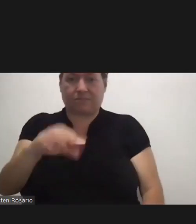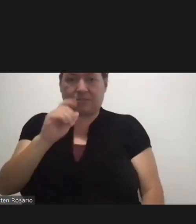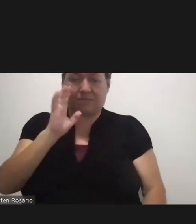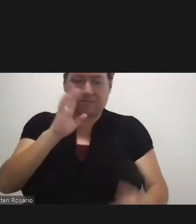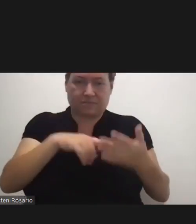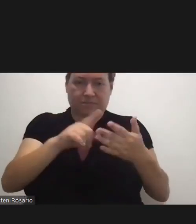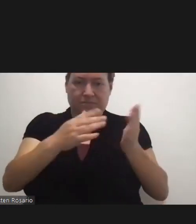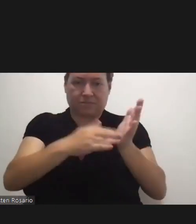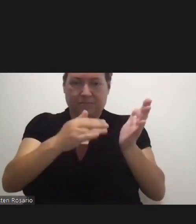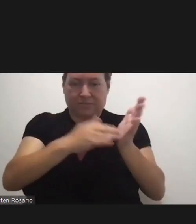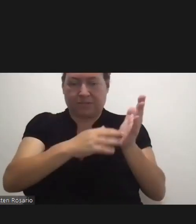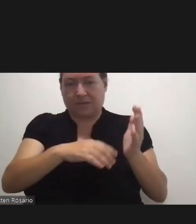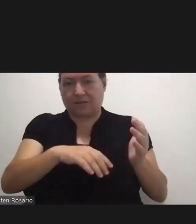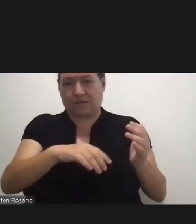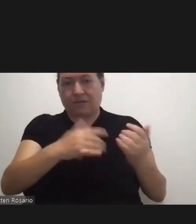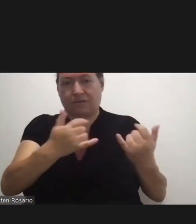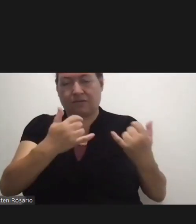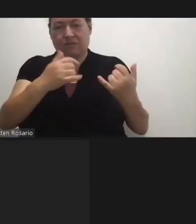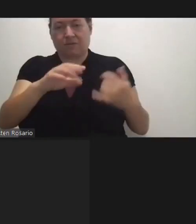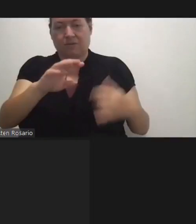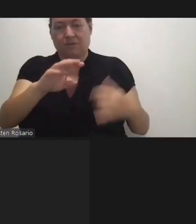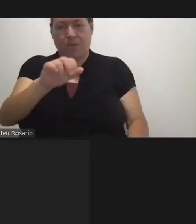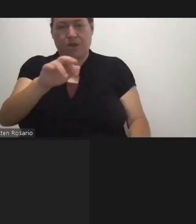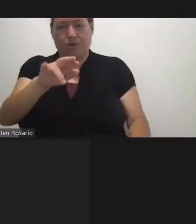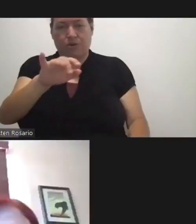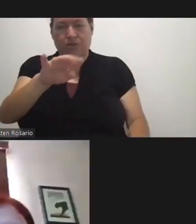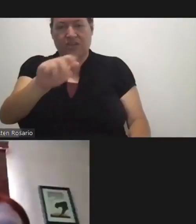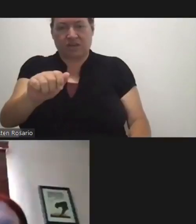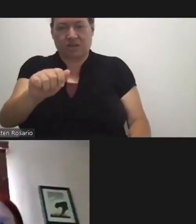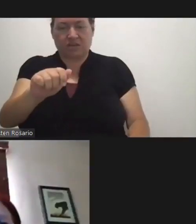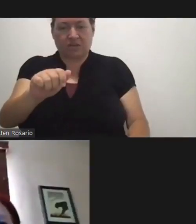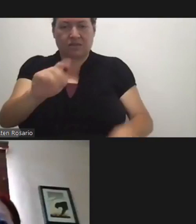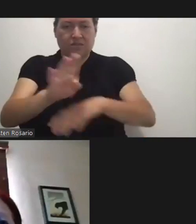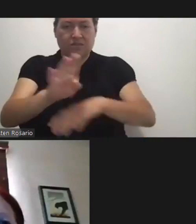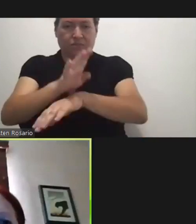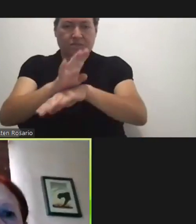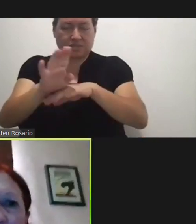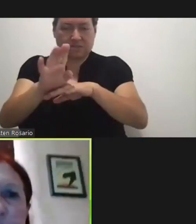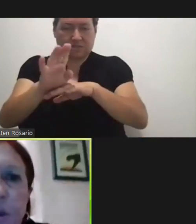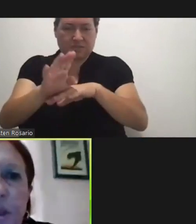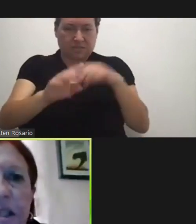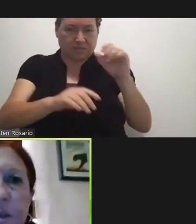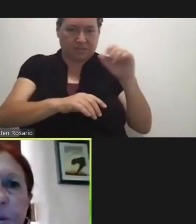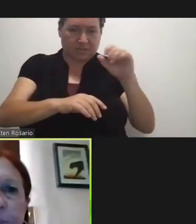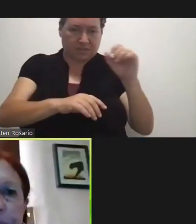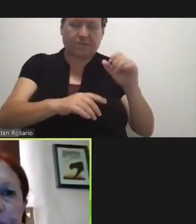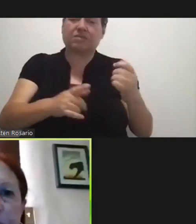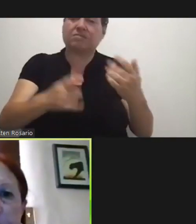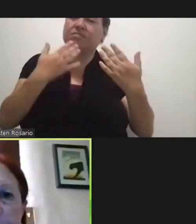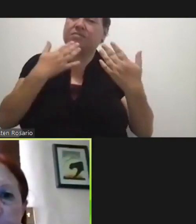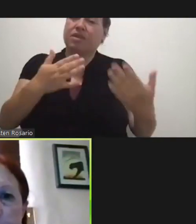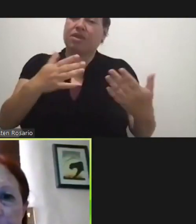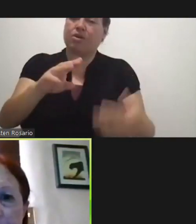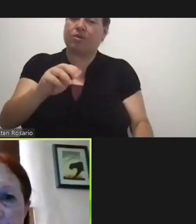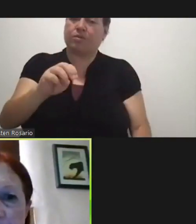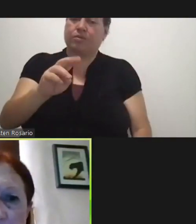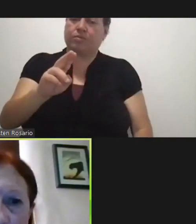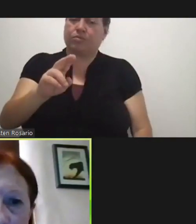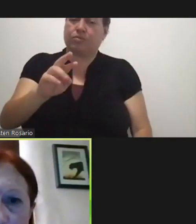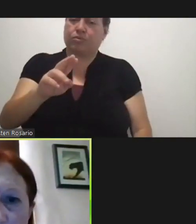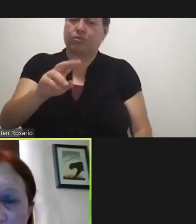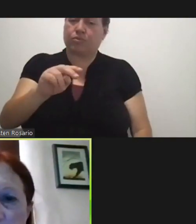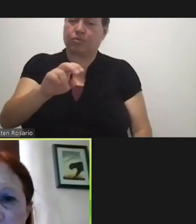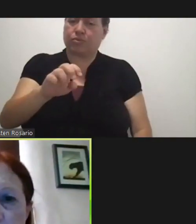Maureen Maritita Mariana's Business Journal Do You Have Any Questions Yes I Do Thank You Crystal Buenos